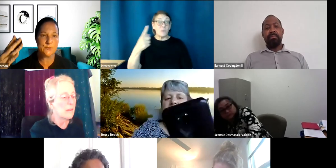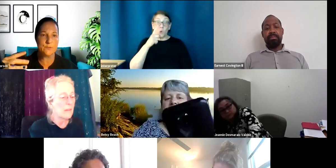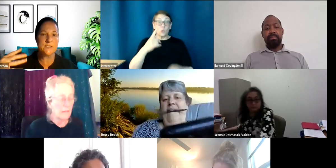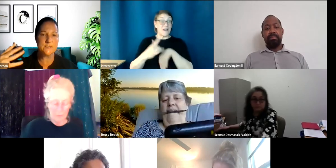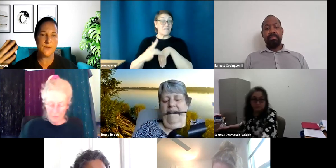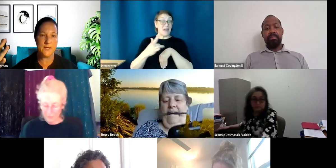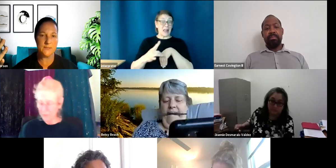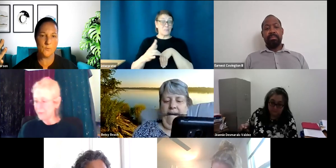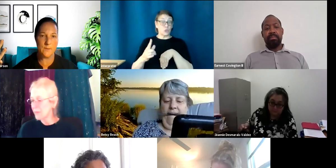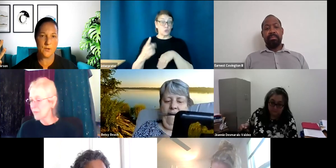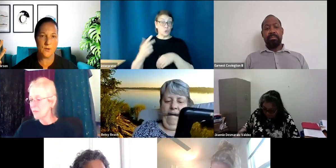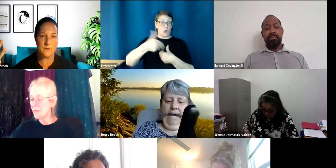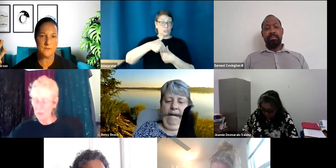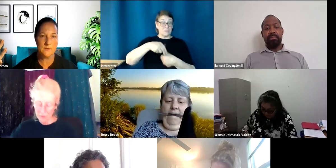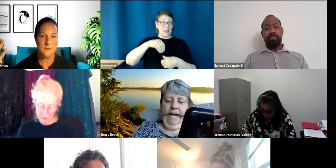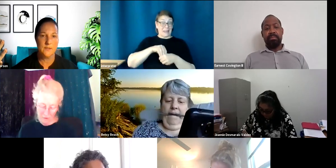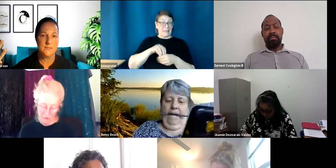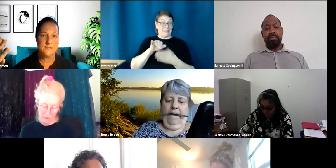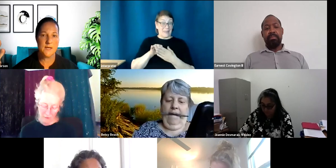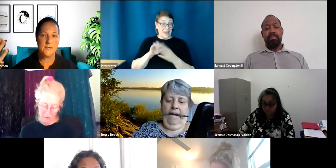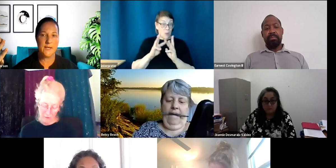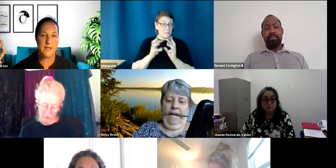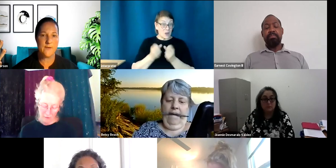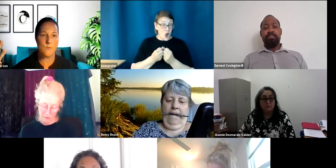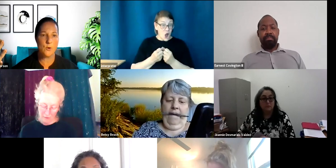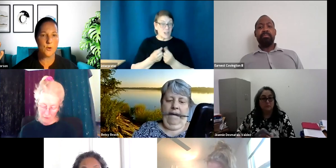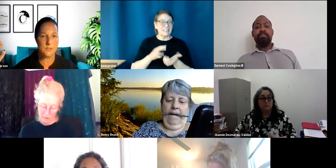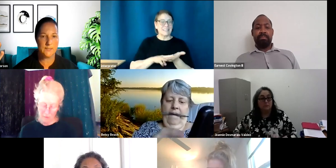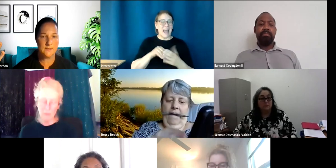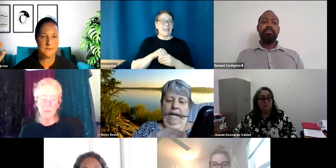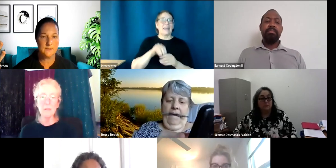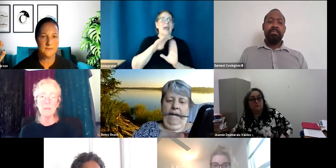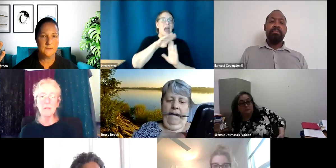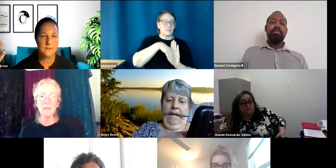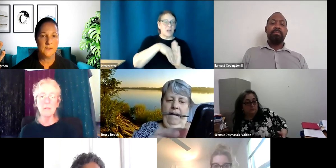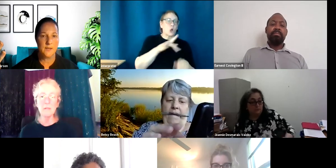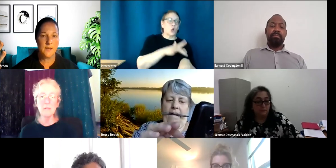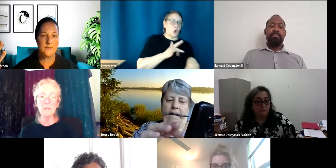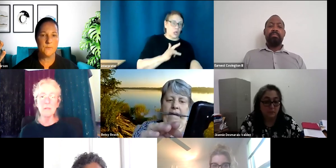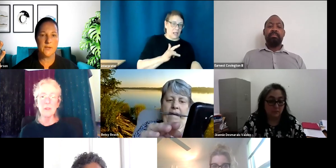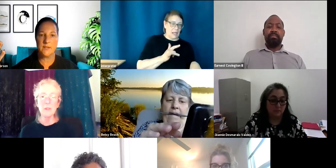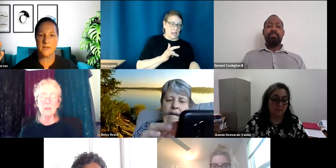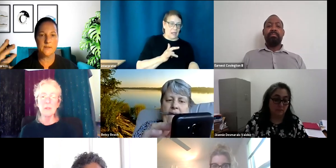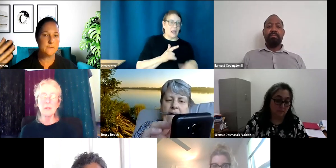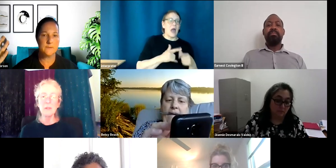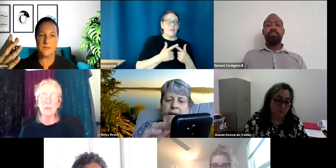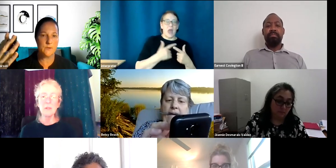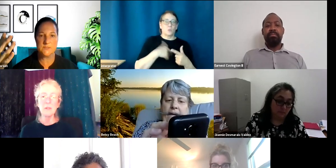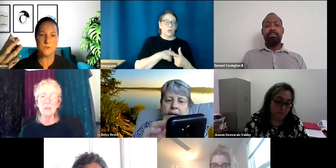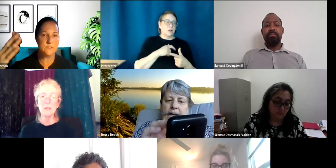to participate in the webinar sign in a half hour early and then we can, you know, see